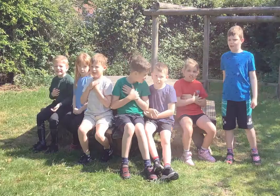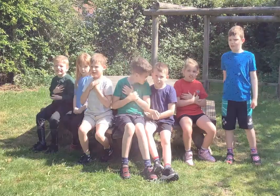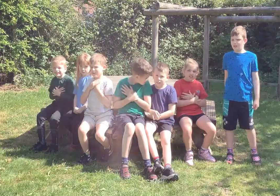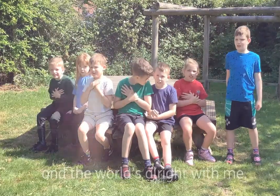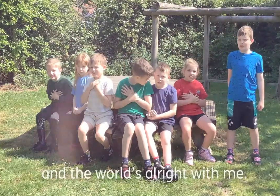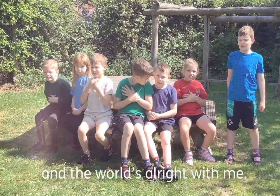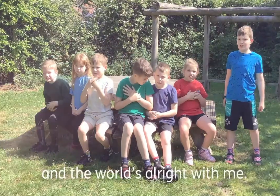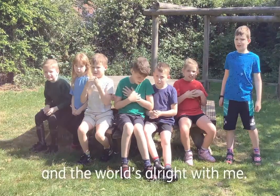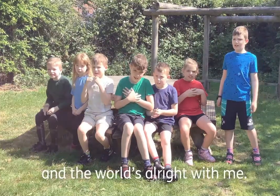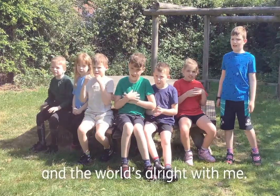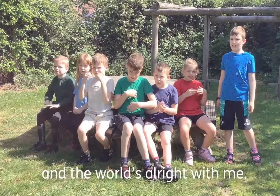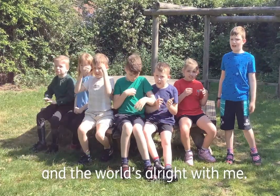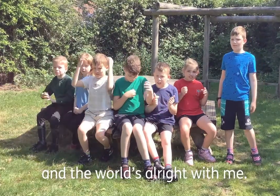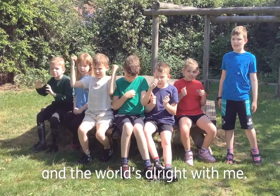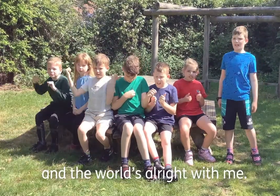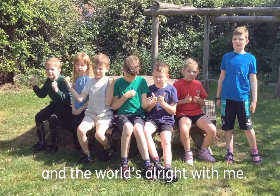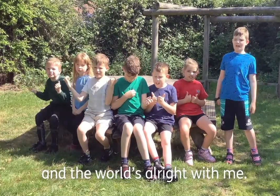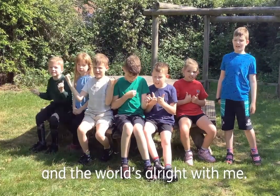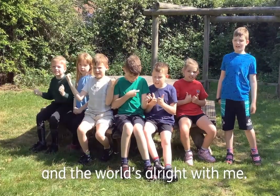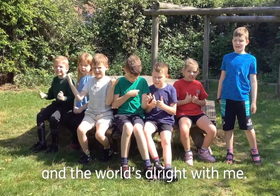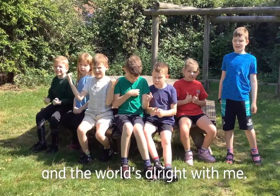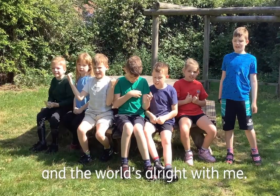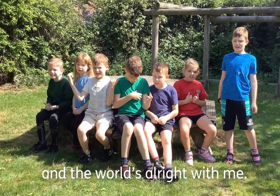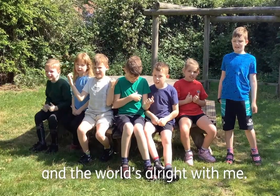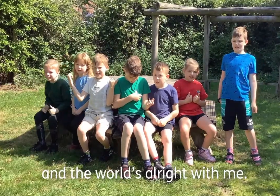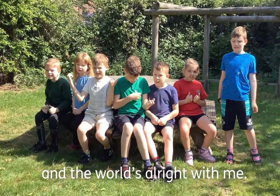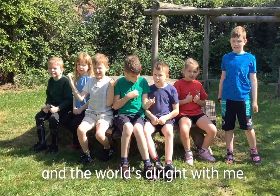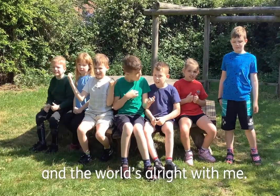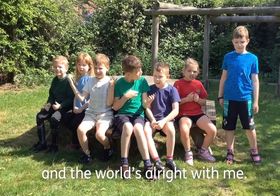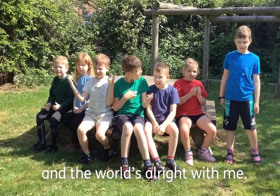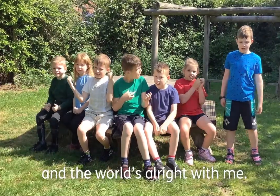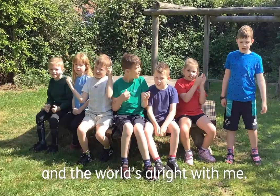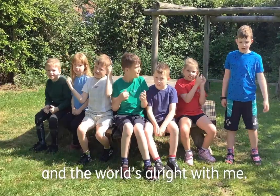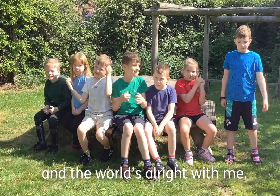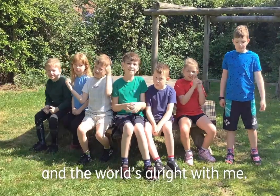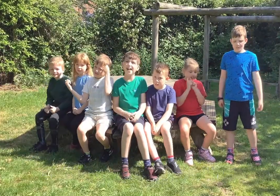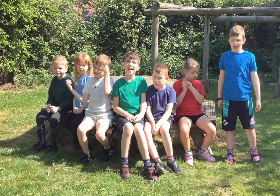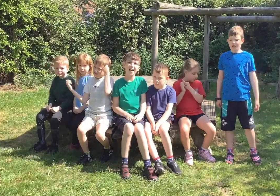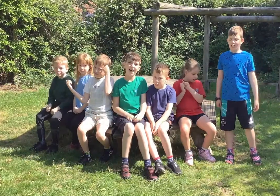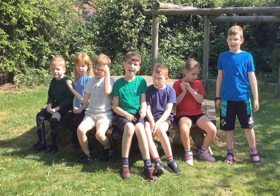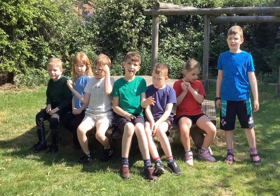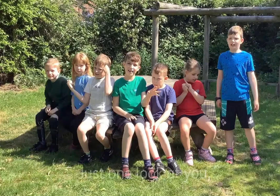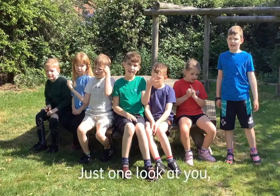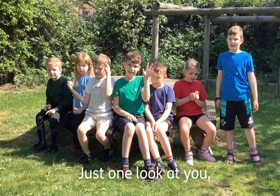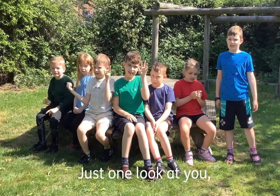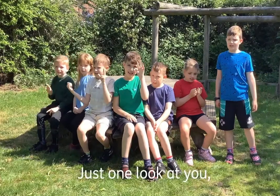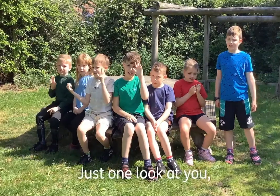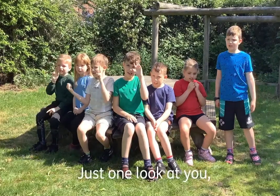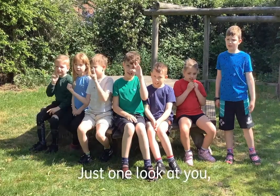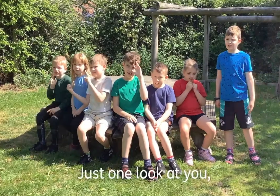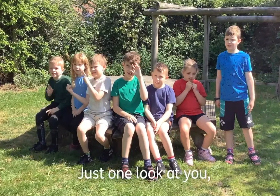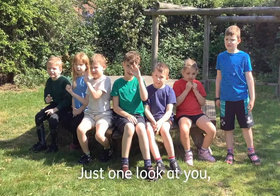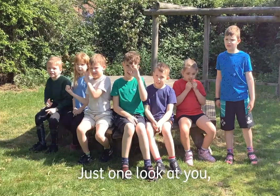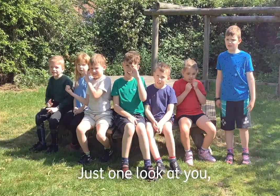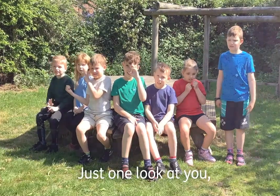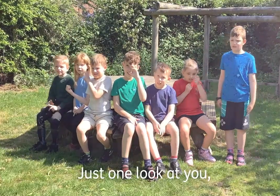And the world's all right with me Oh, one look at you